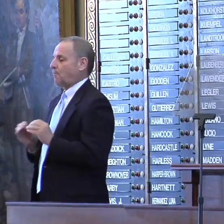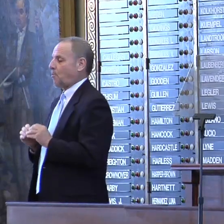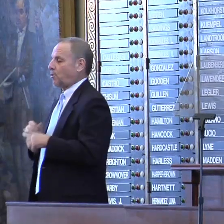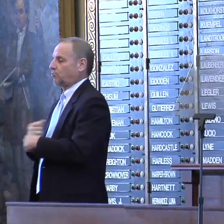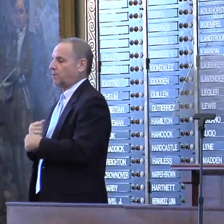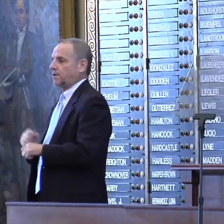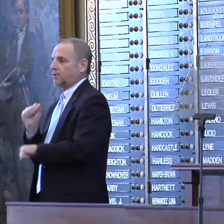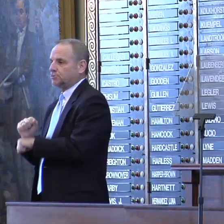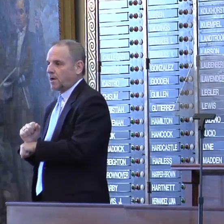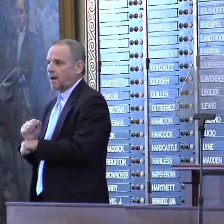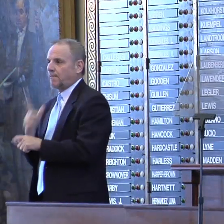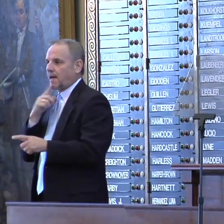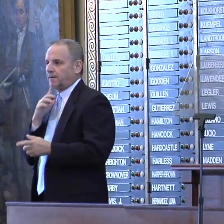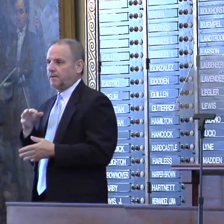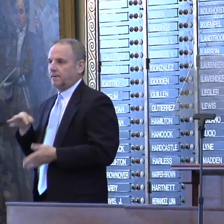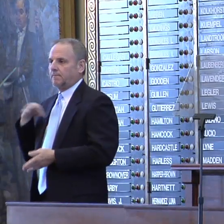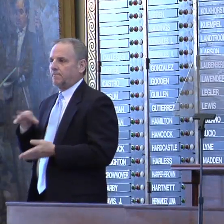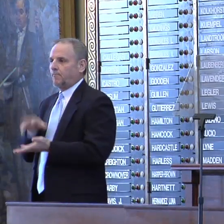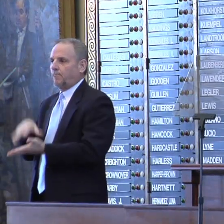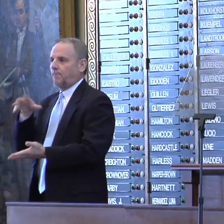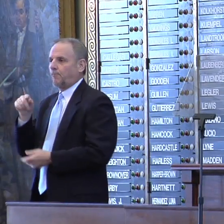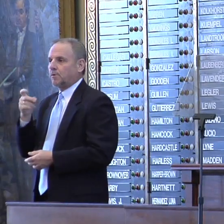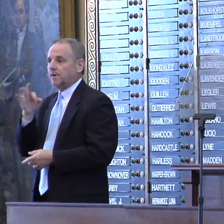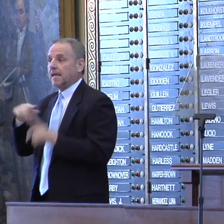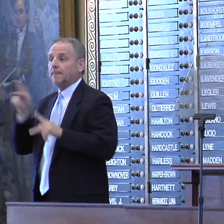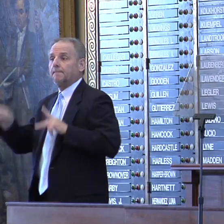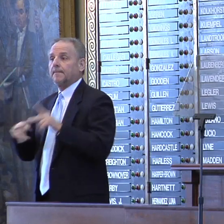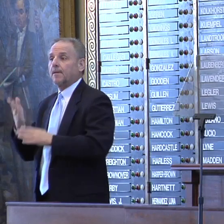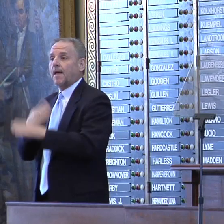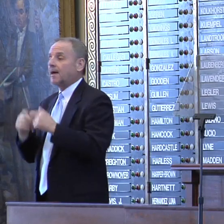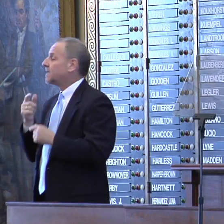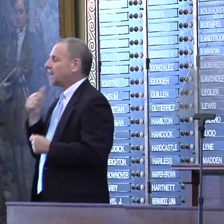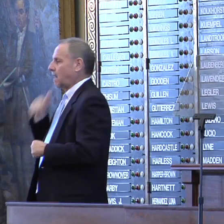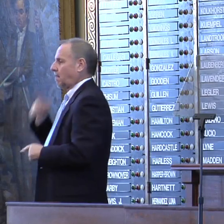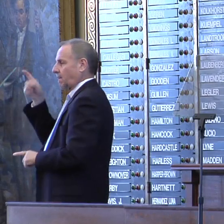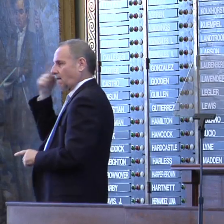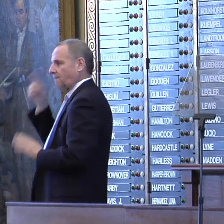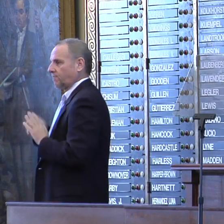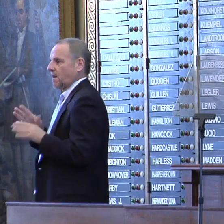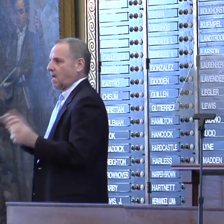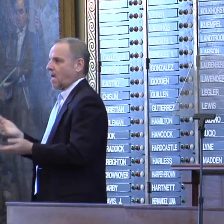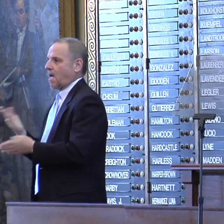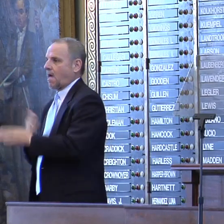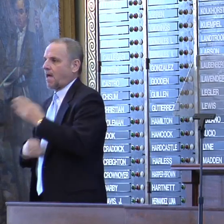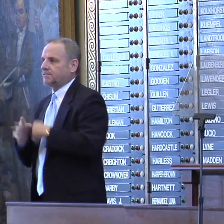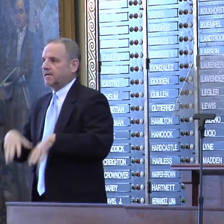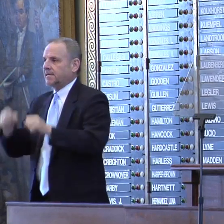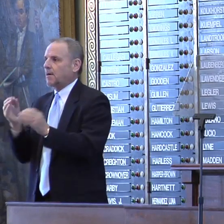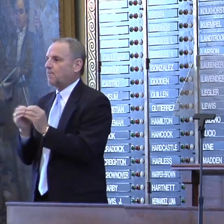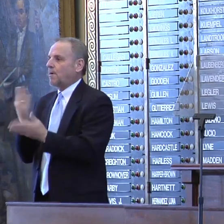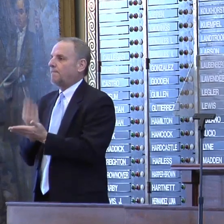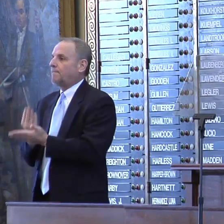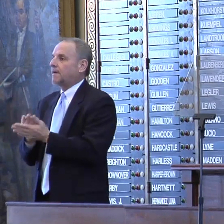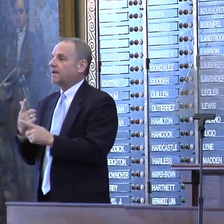jobs and prosperity in the people's hands rather than the government's hands. Taking more money away